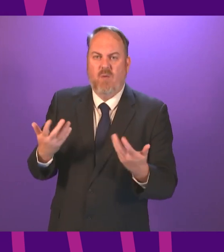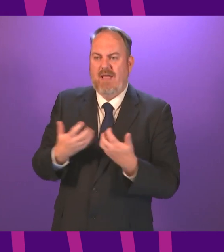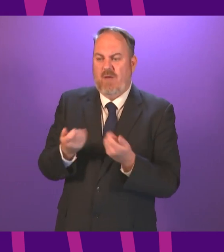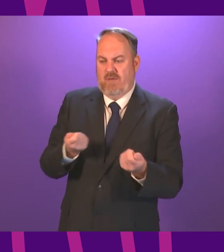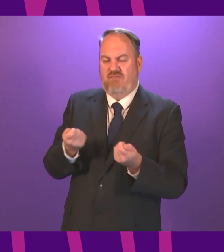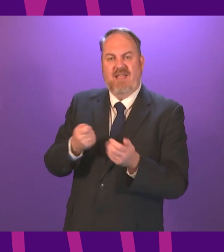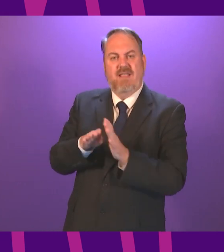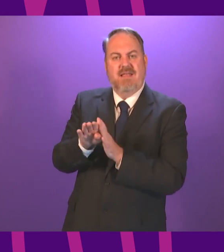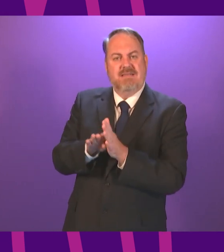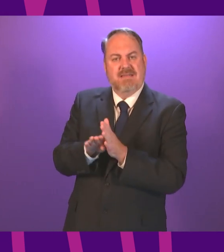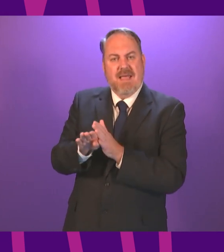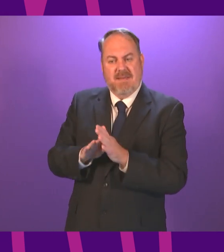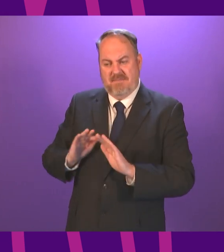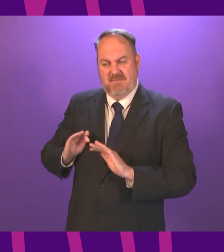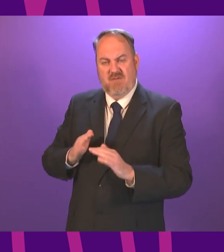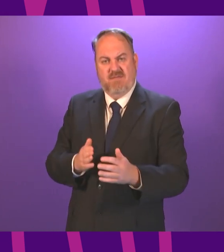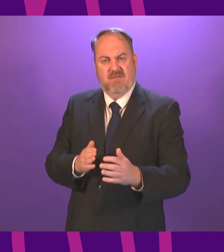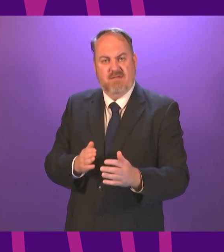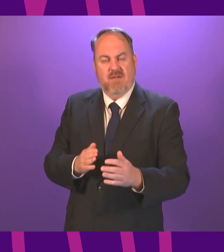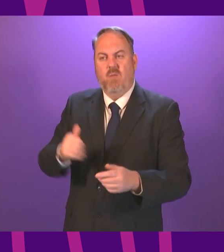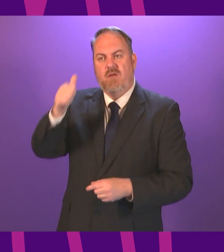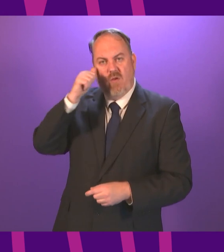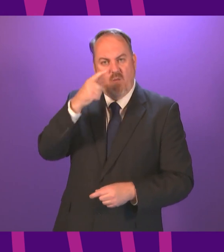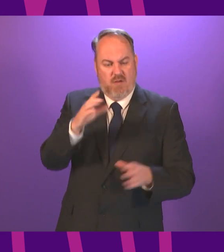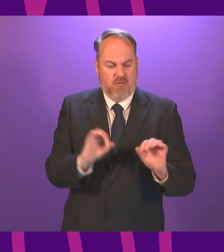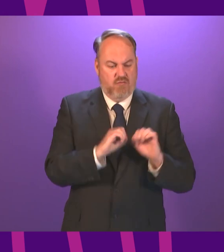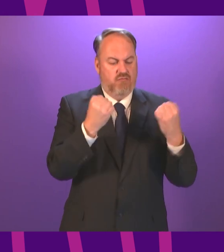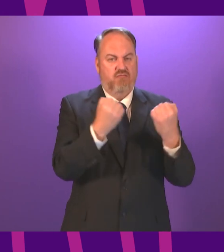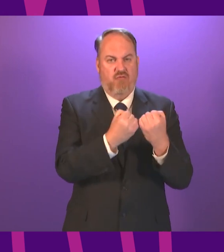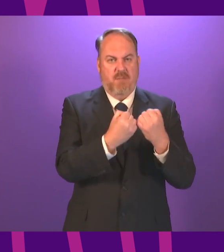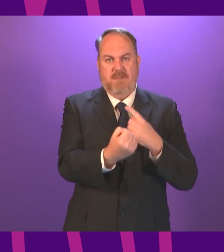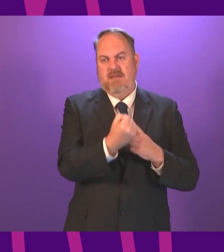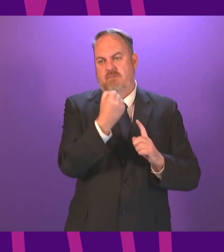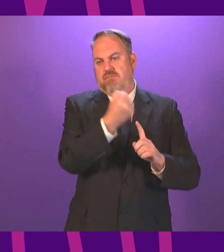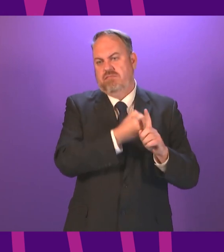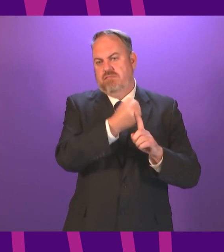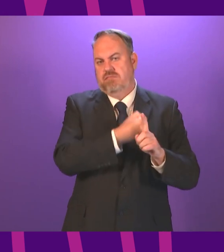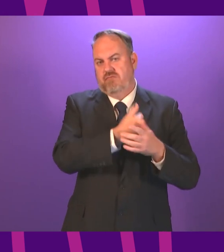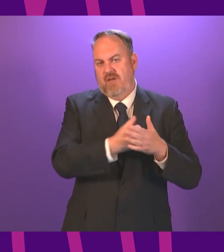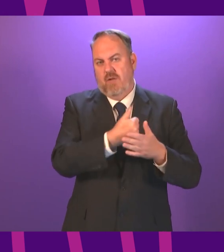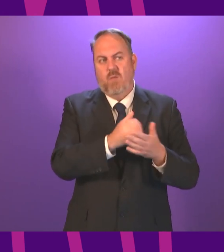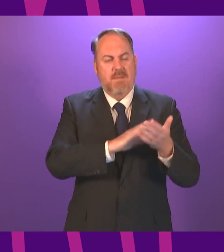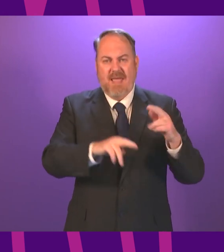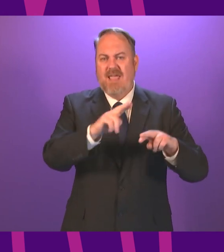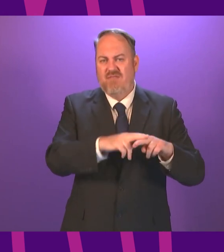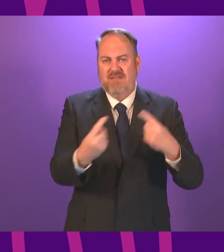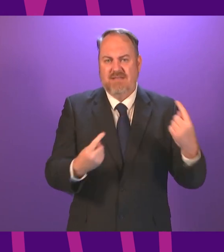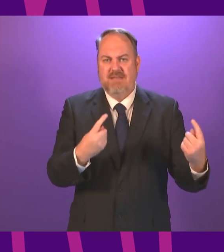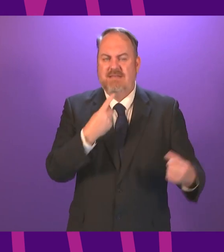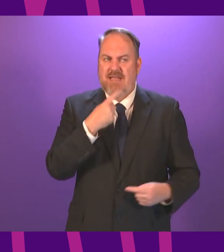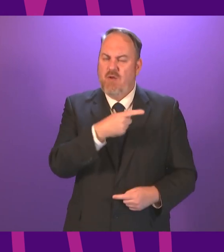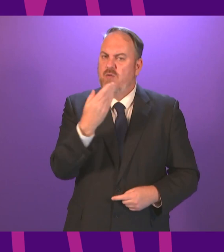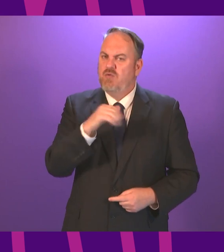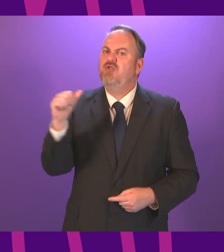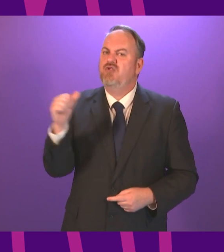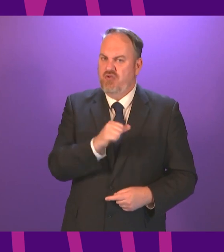been contentious one of the most vociferous lobby groups who contacted me certainly were certain parents who felt the schools should have been